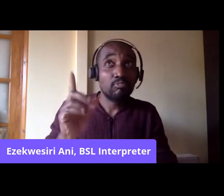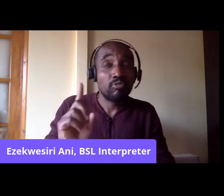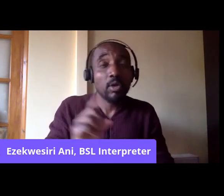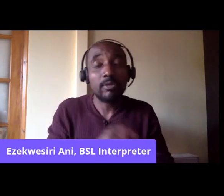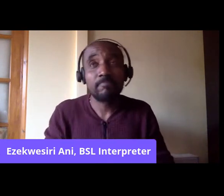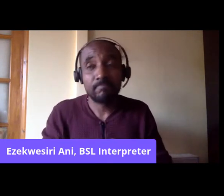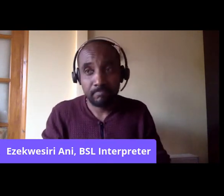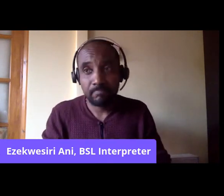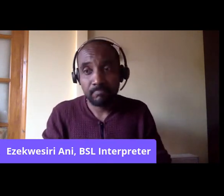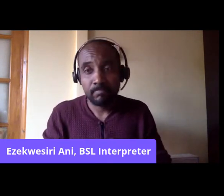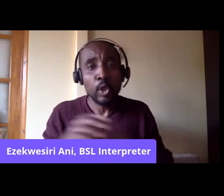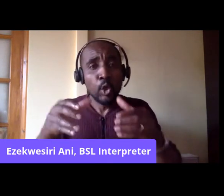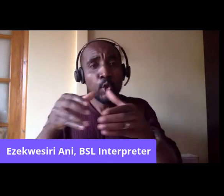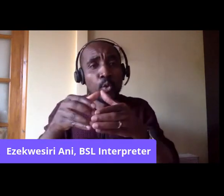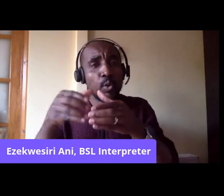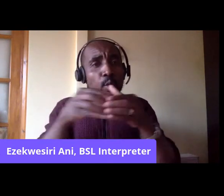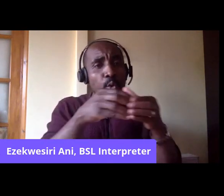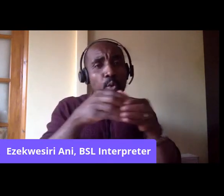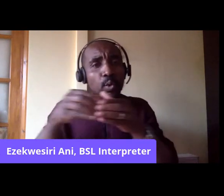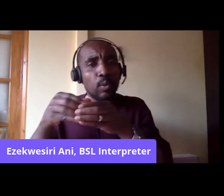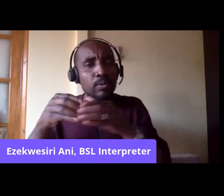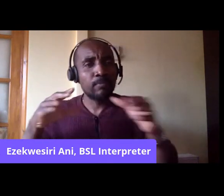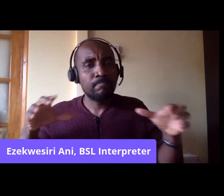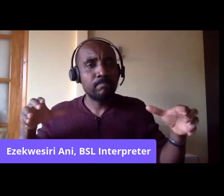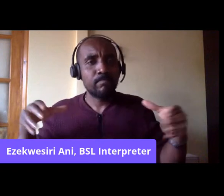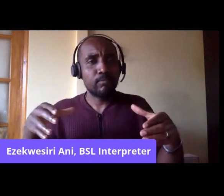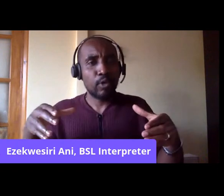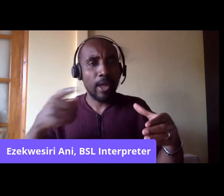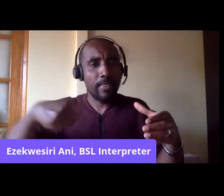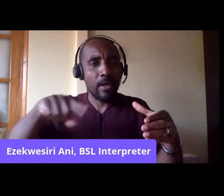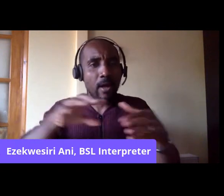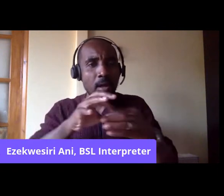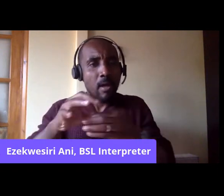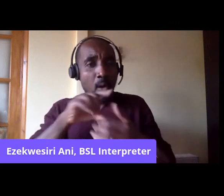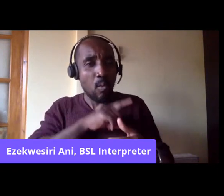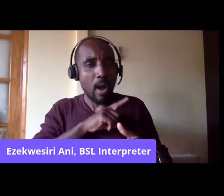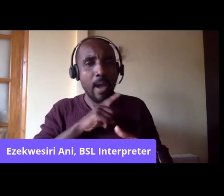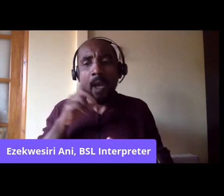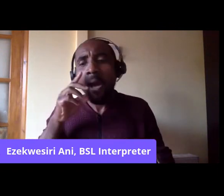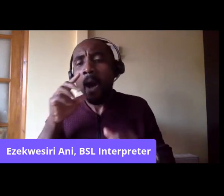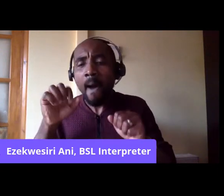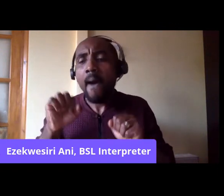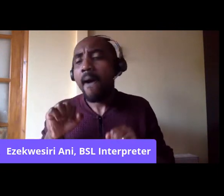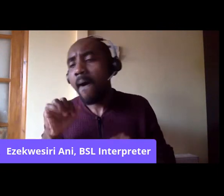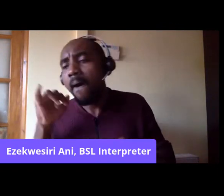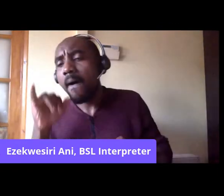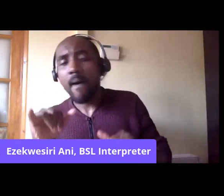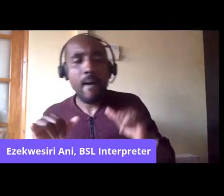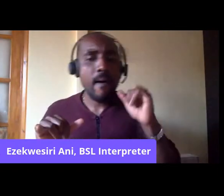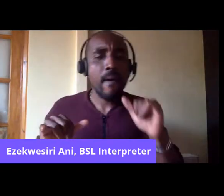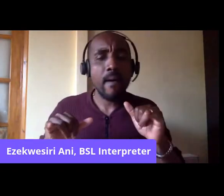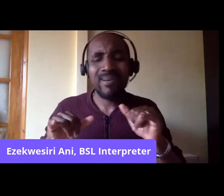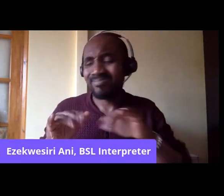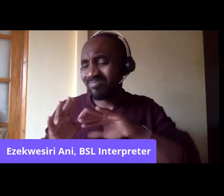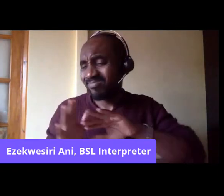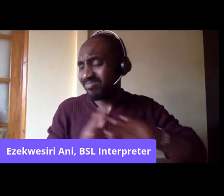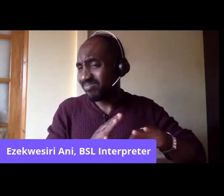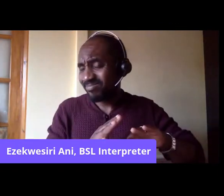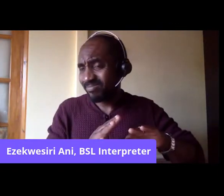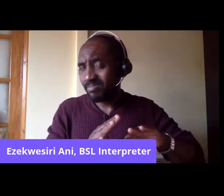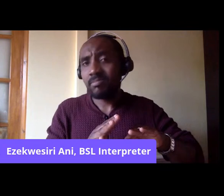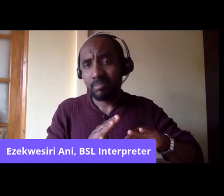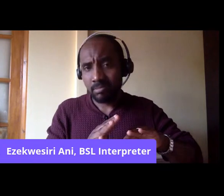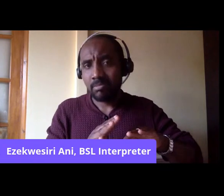solidarity in order for us to overcome our suspicions. And regardless of our suspicions, that